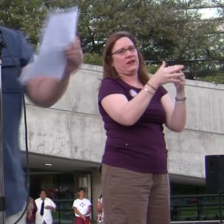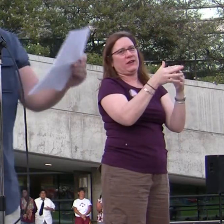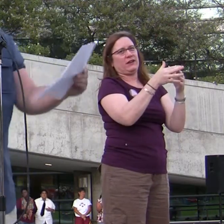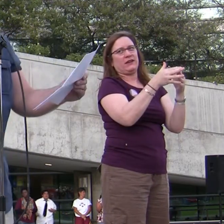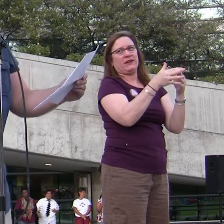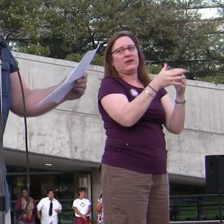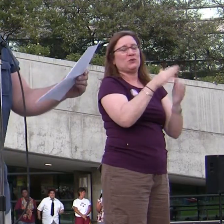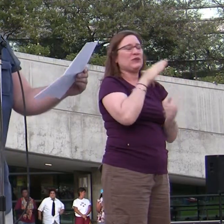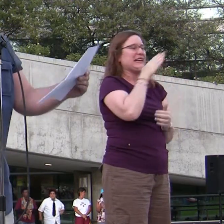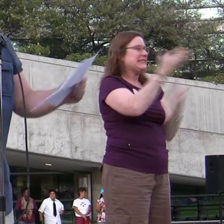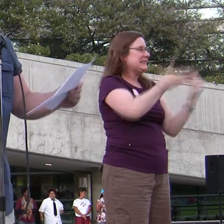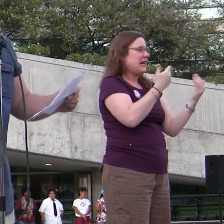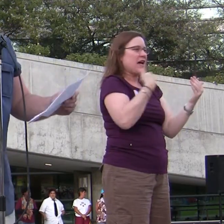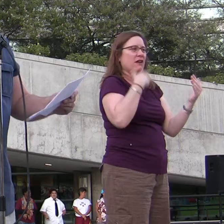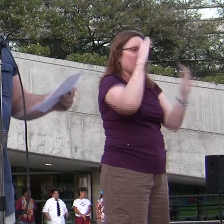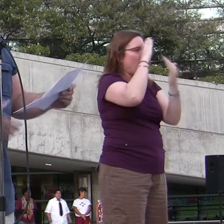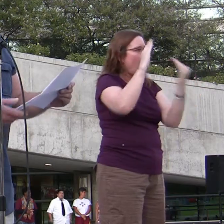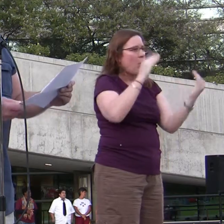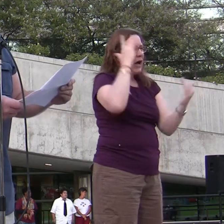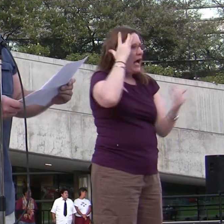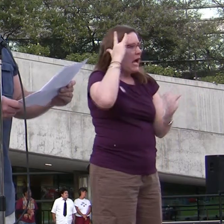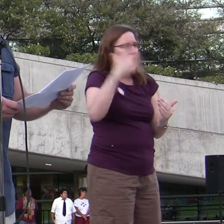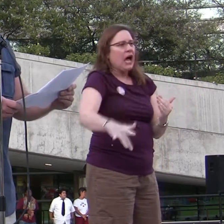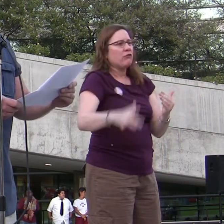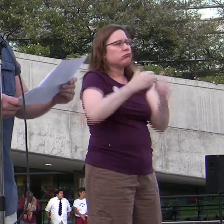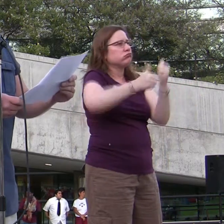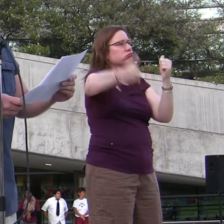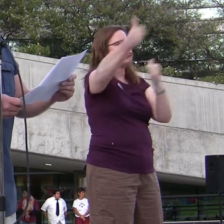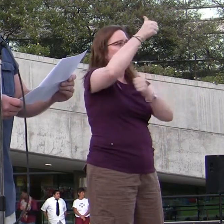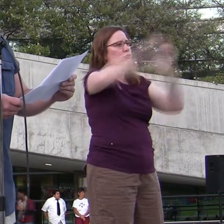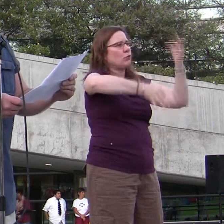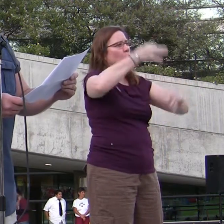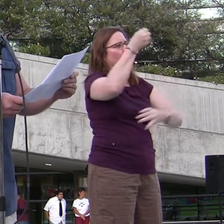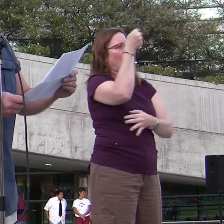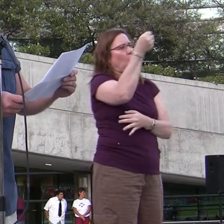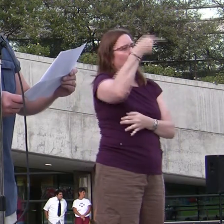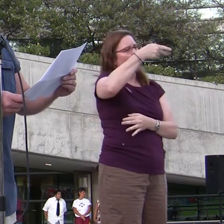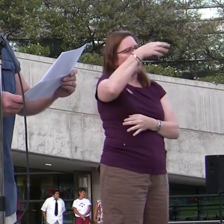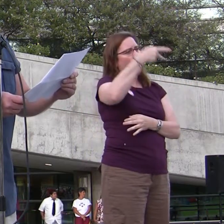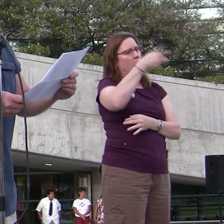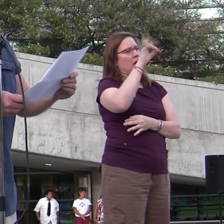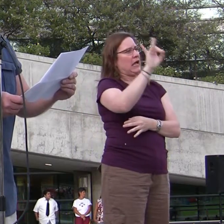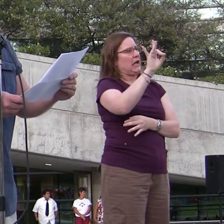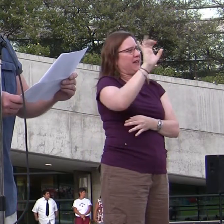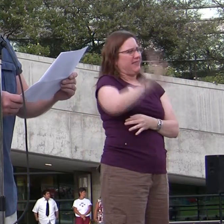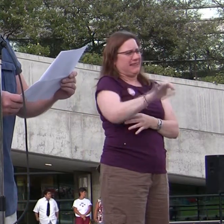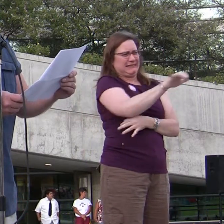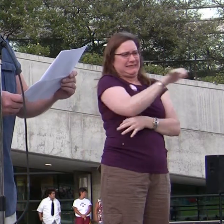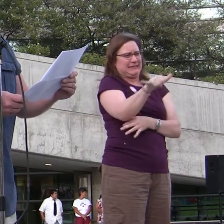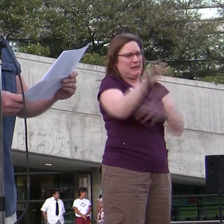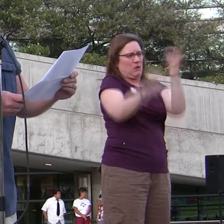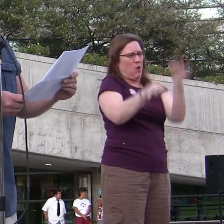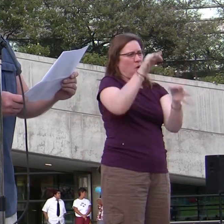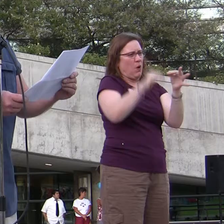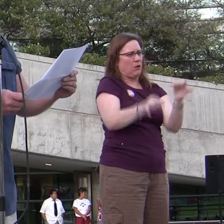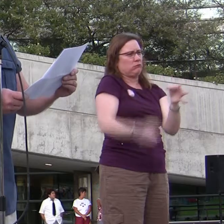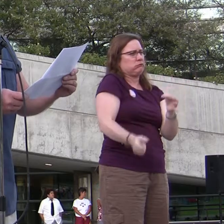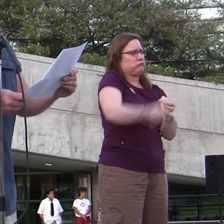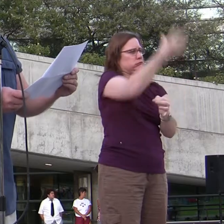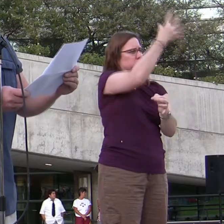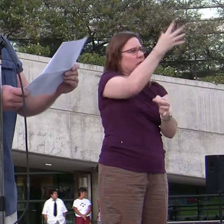It wasn't easy to have hope when the California Supreme Court upheld Prop 8 after the very same court granted same-sex marriage.